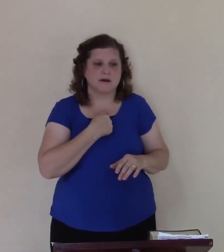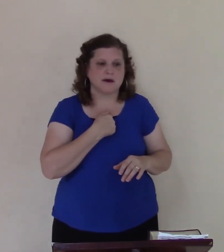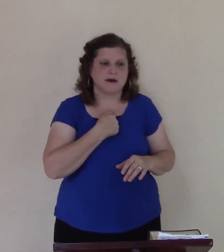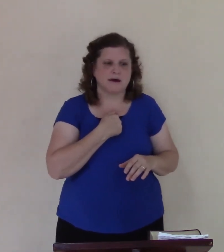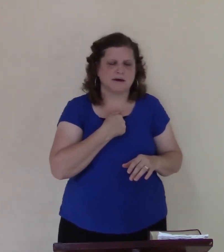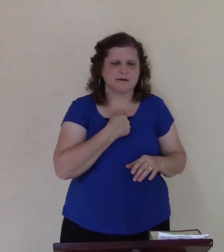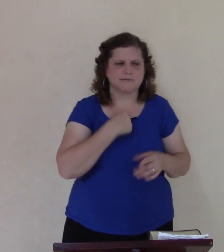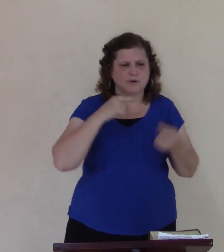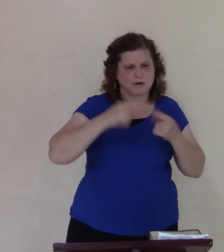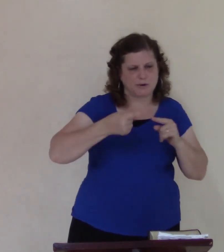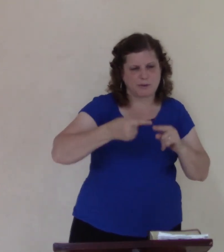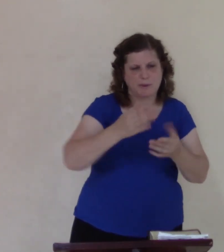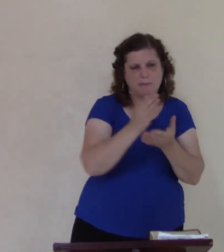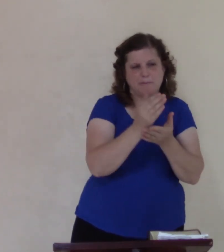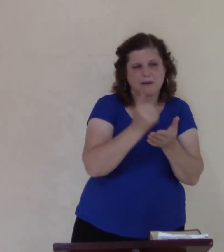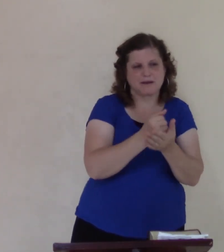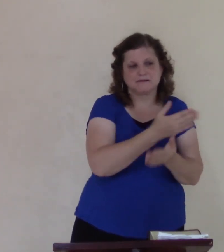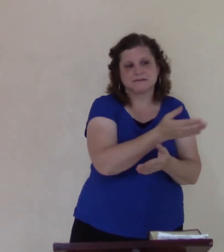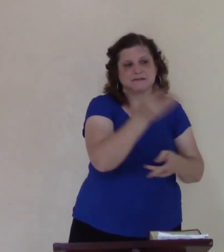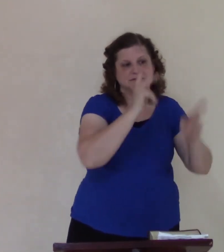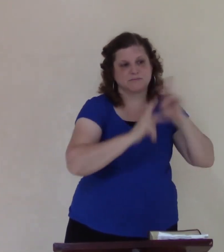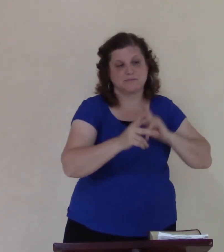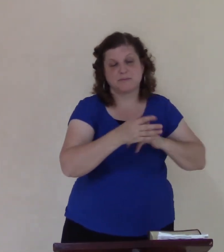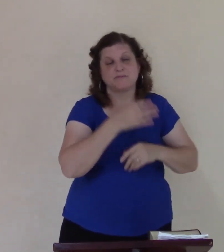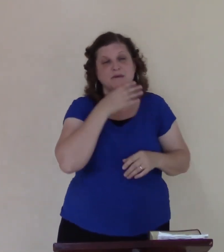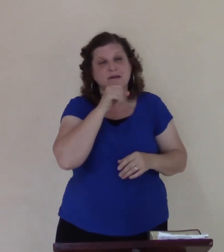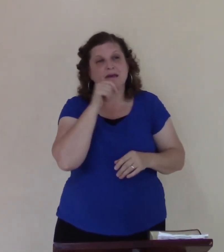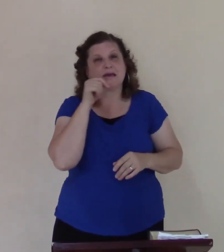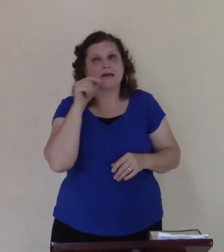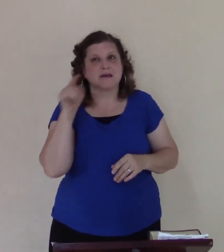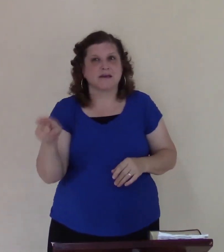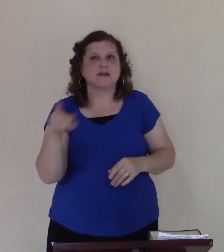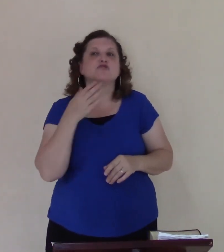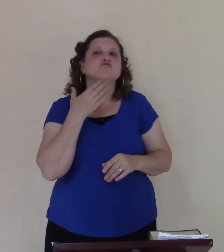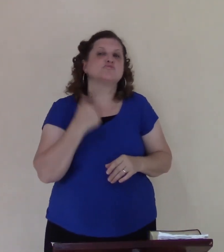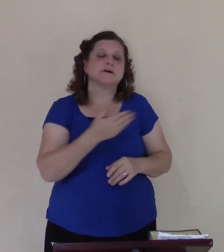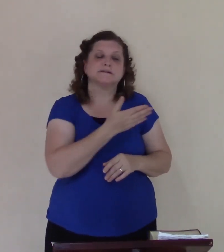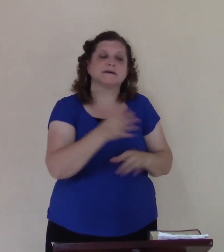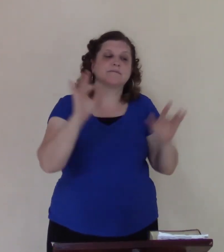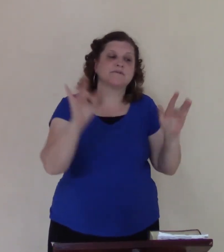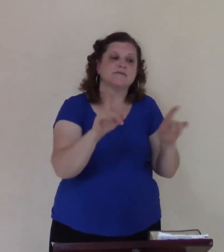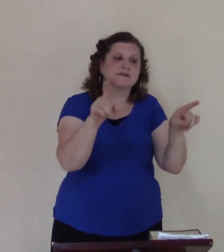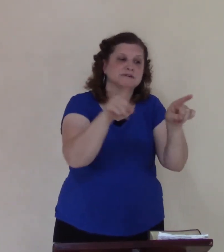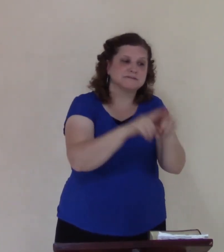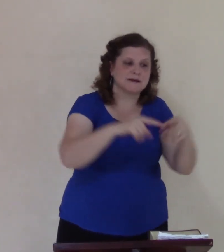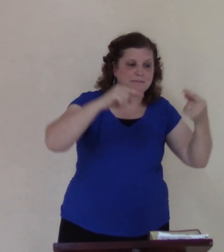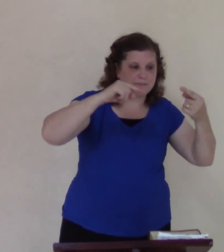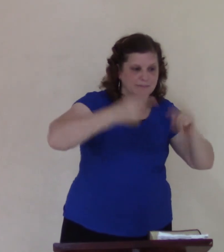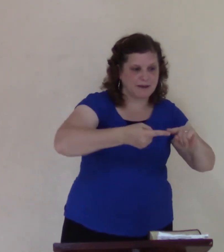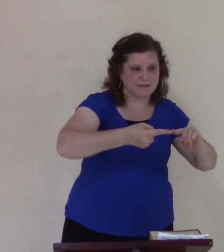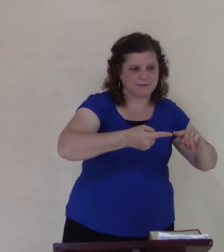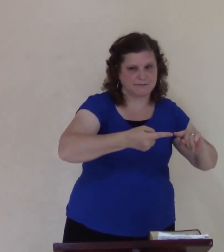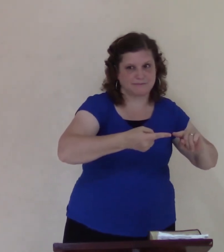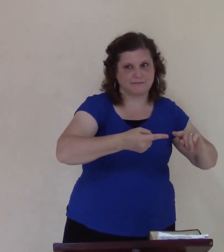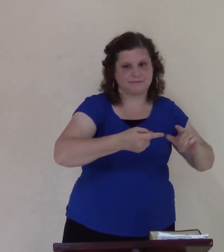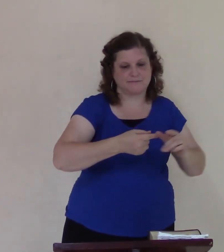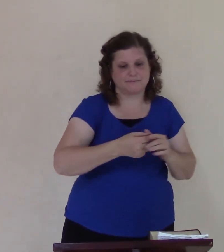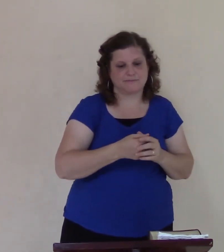he wants them to be punished he wants them to feel the same pain that he has felt the same body